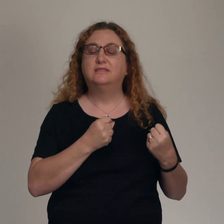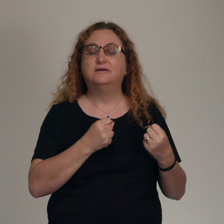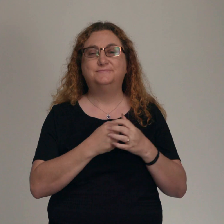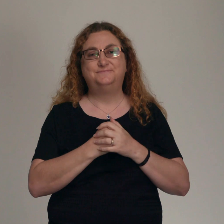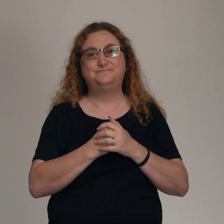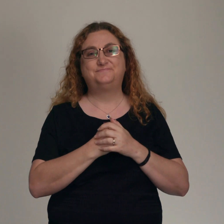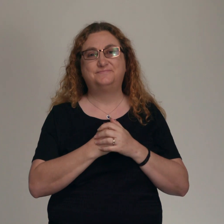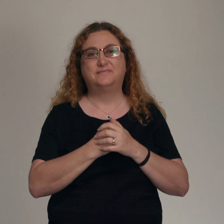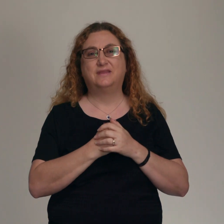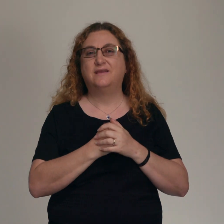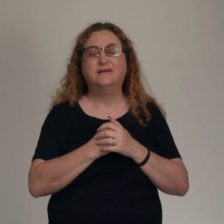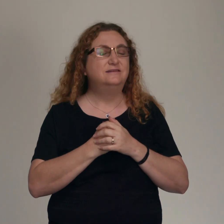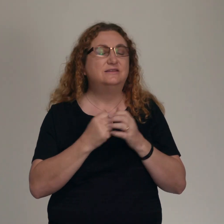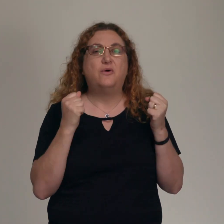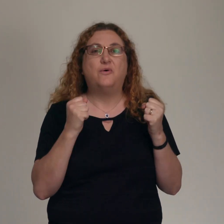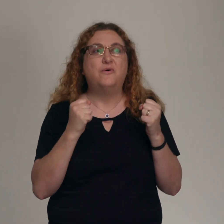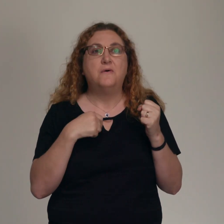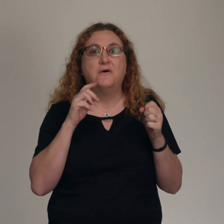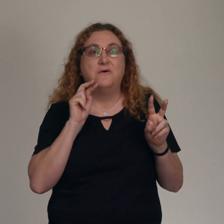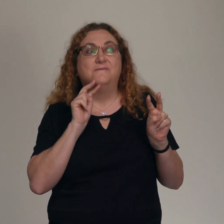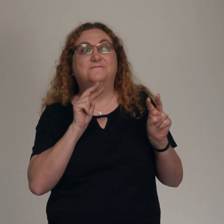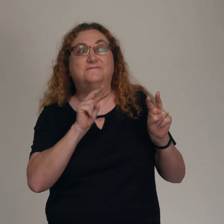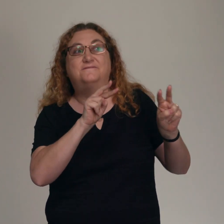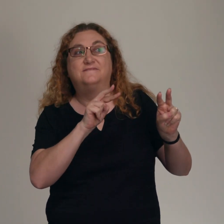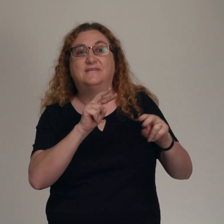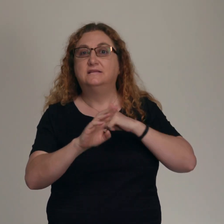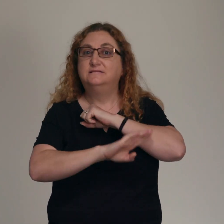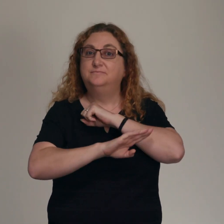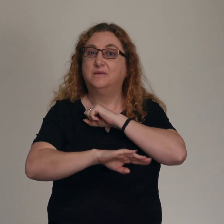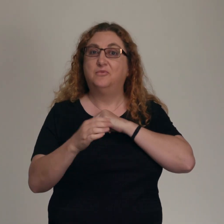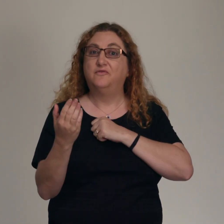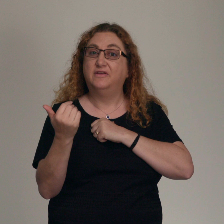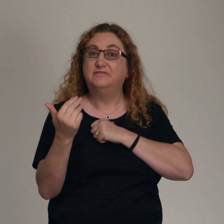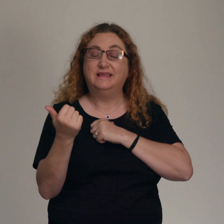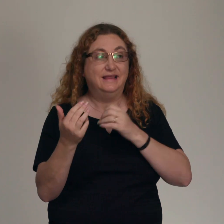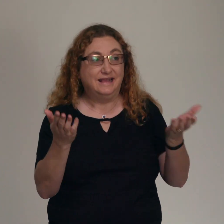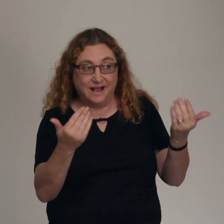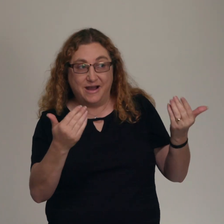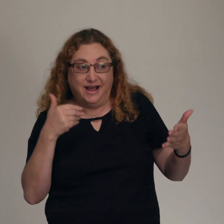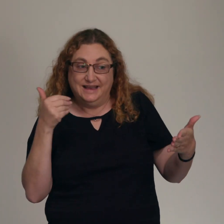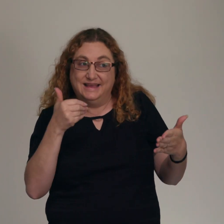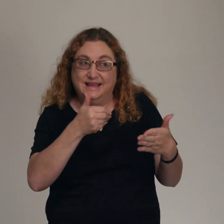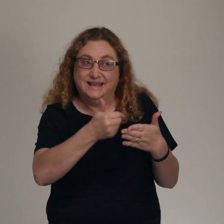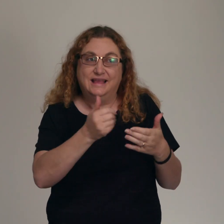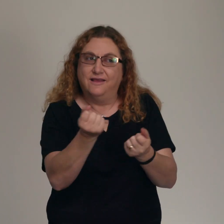September 15 to be the day when everything's open, it might not be, but we trust in the glorious truth that our God is our strength